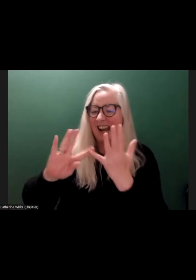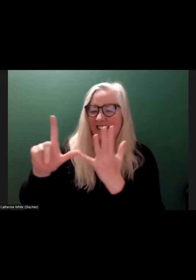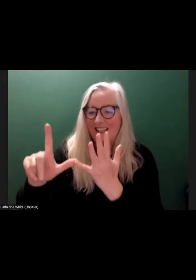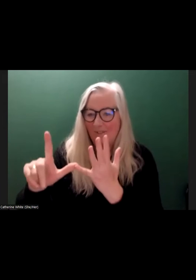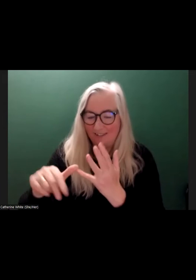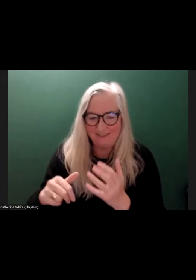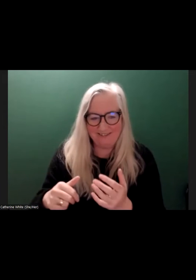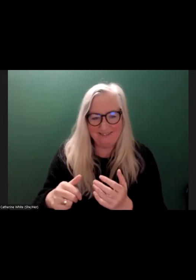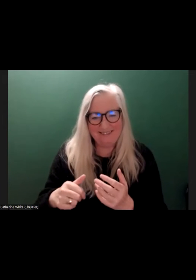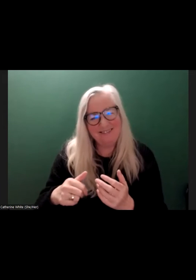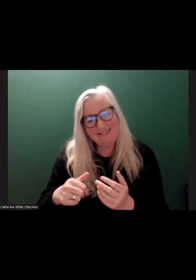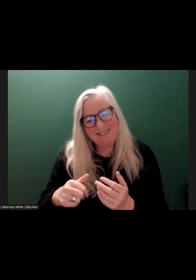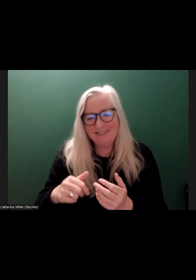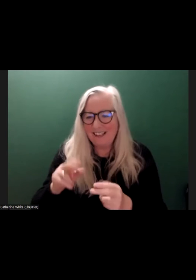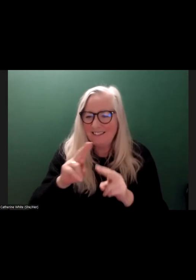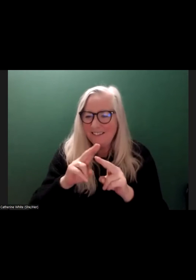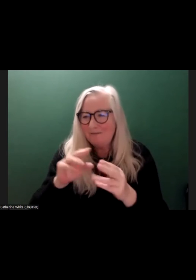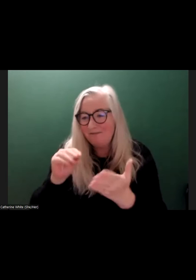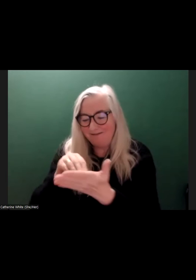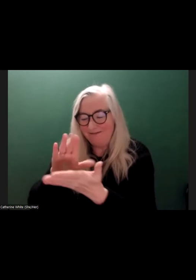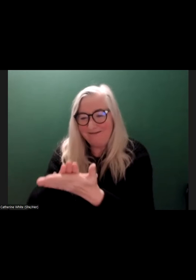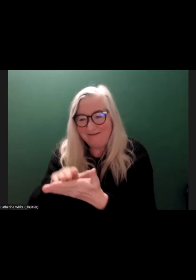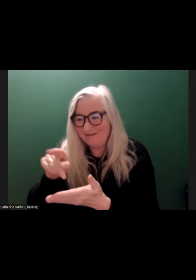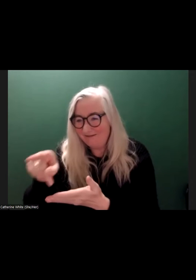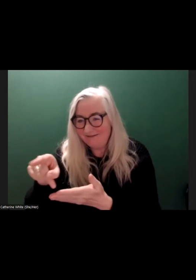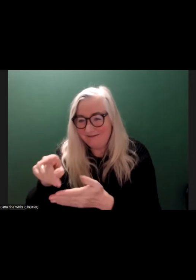That's not it. That's probably not capturing the whole idea of what disability is.